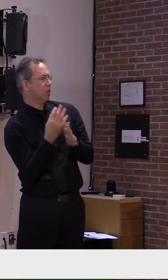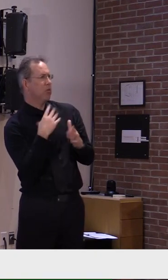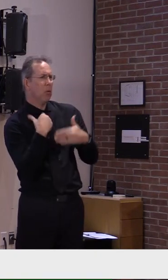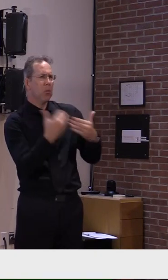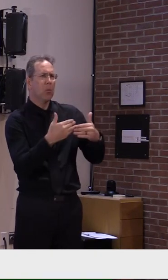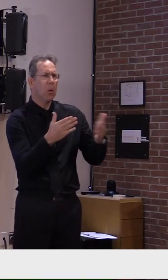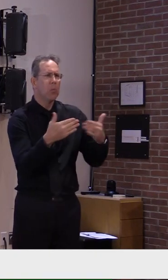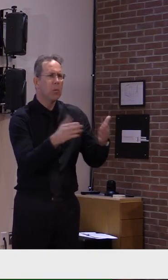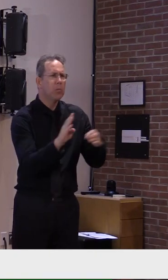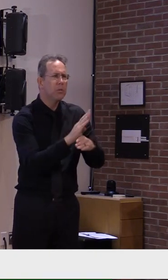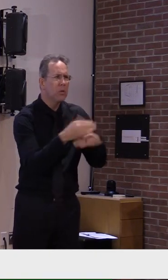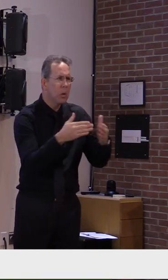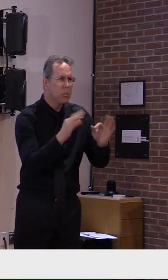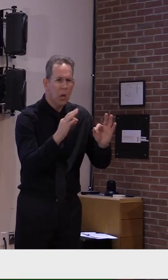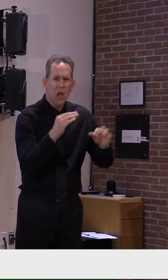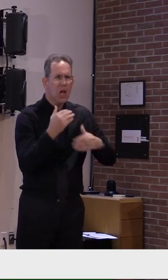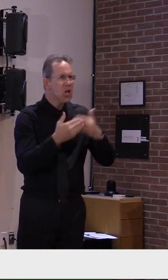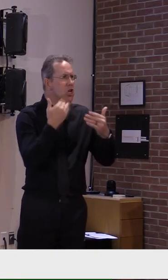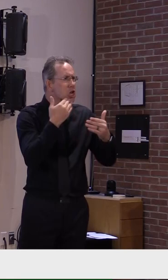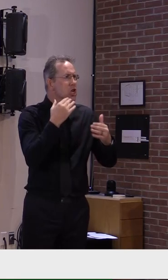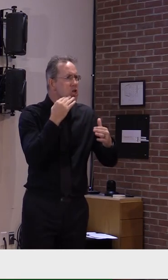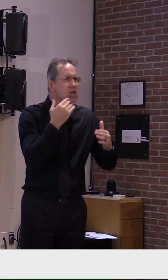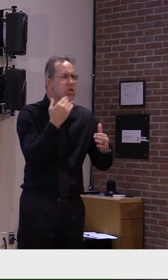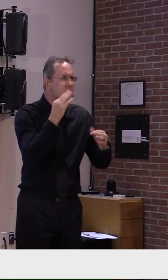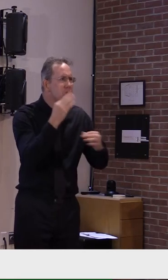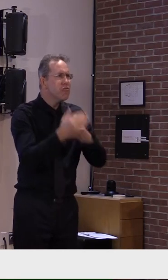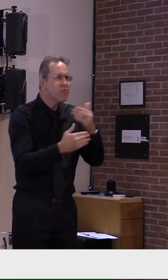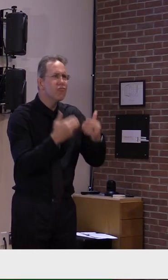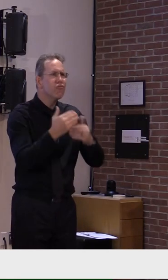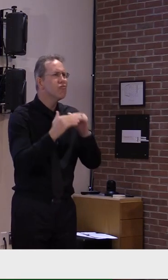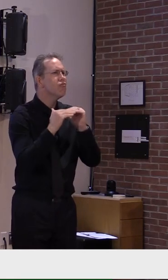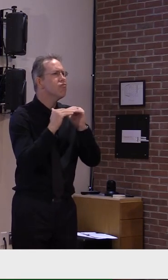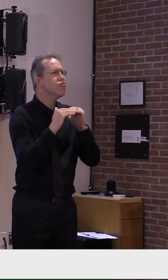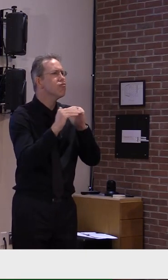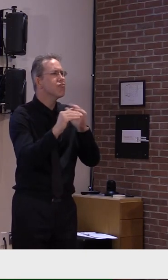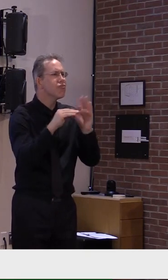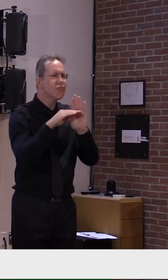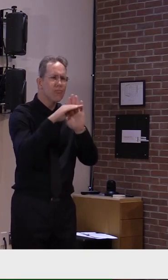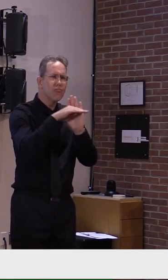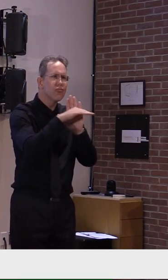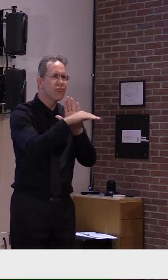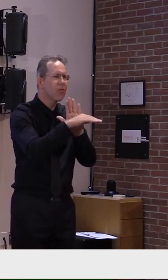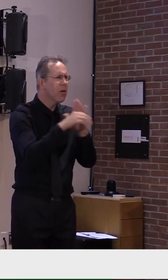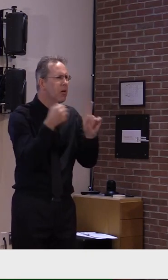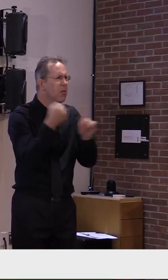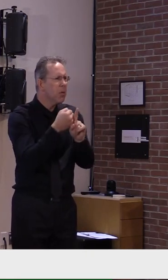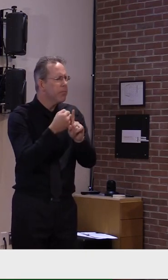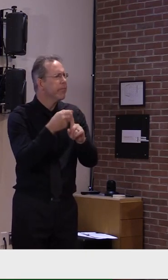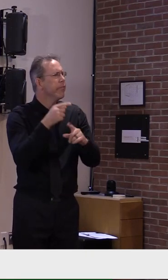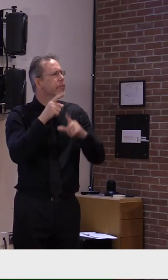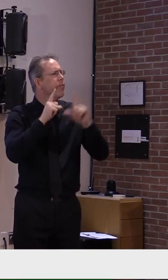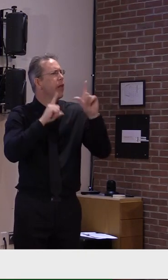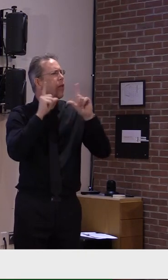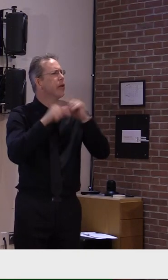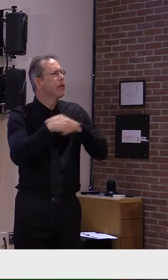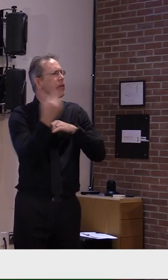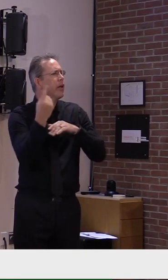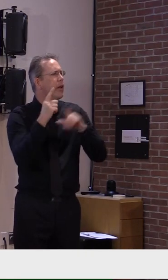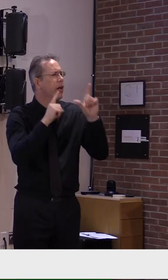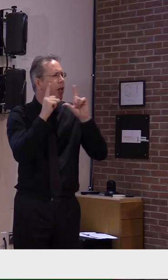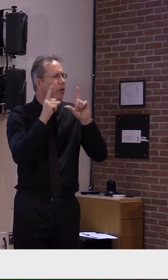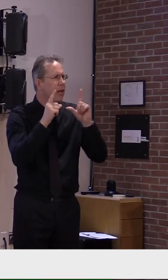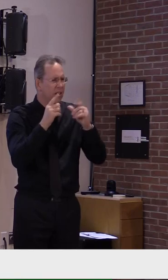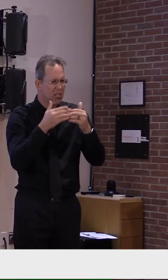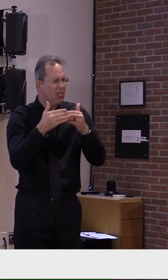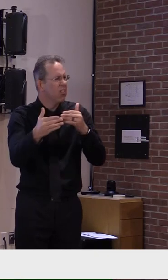safely reopened. Here, when you look at Halloween and you look at the 10 to 14 days after Halloween, it does fall right in